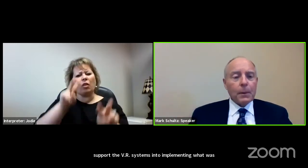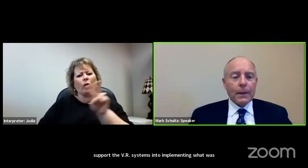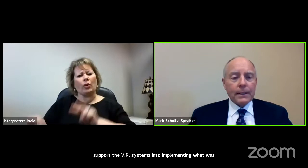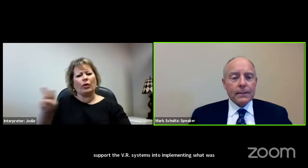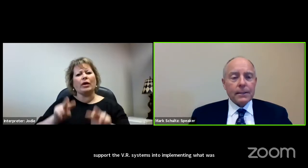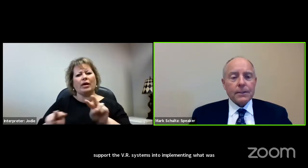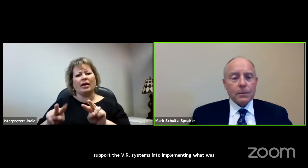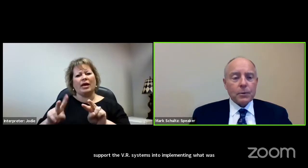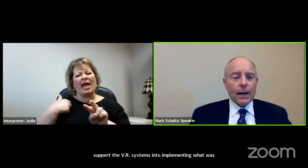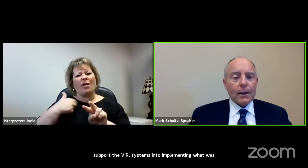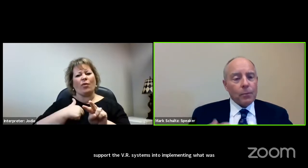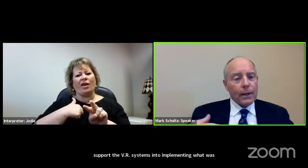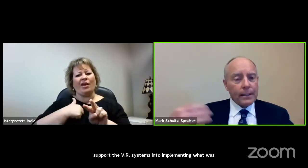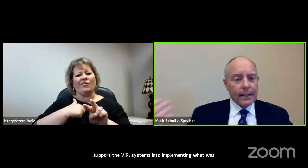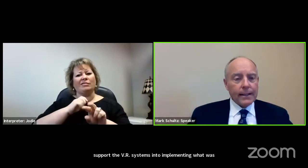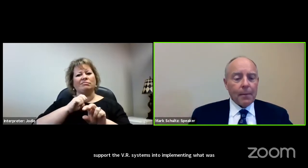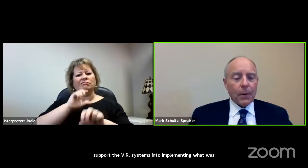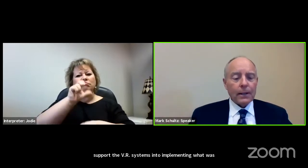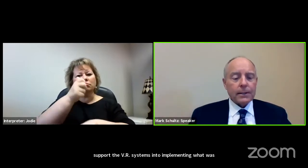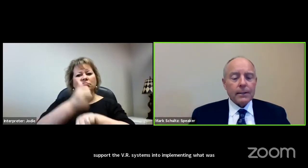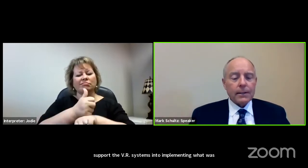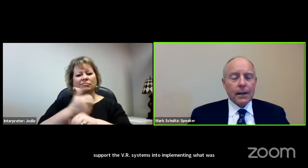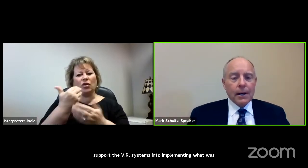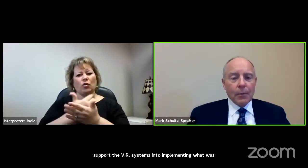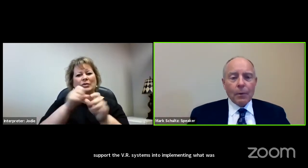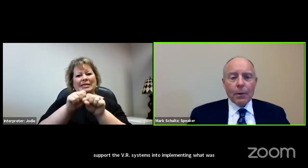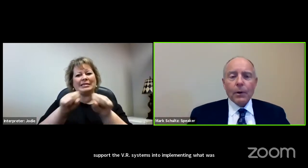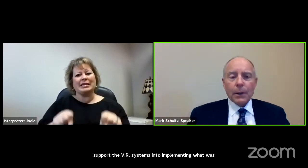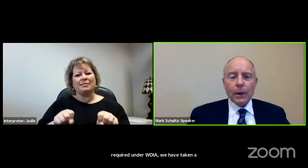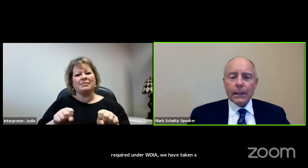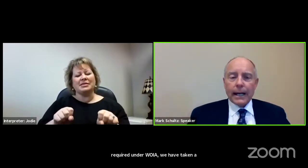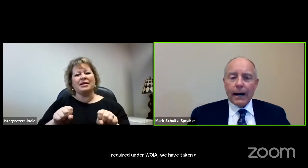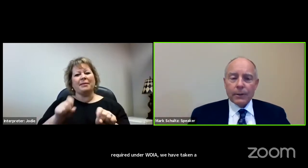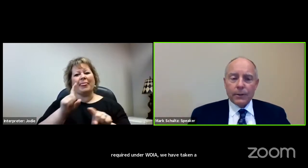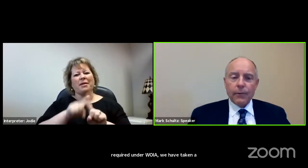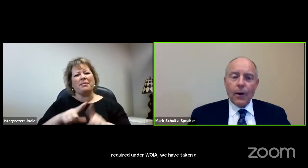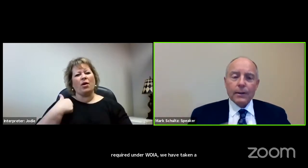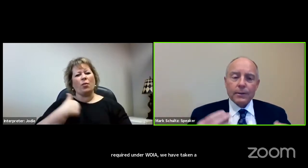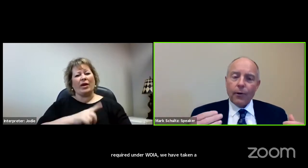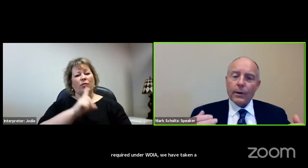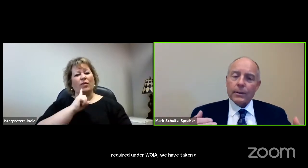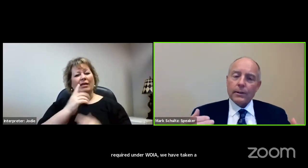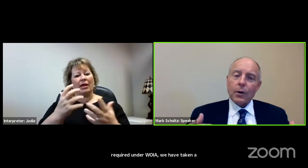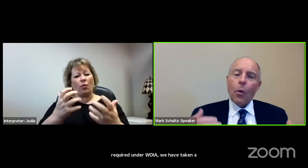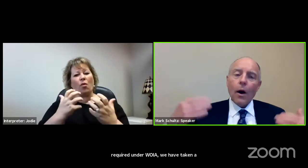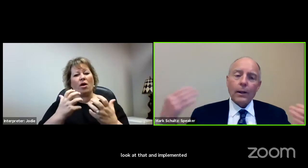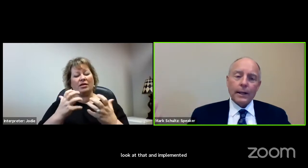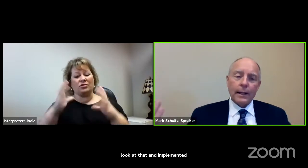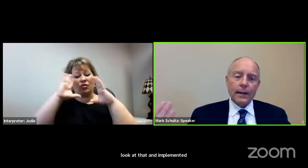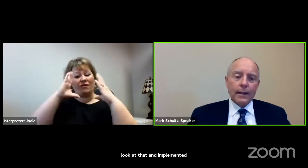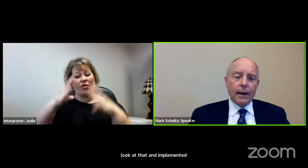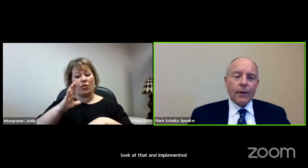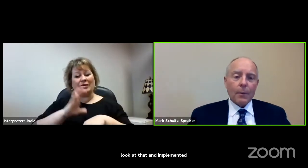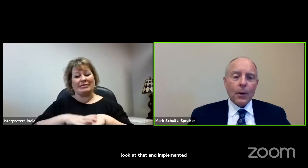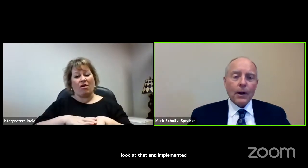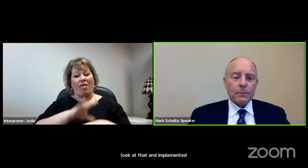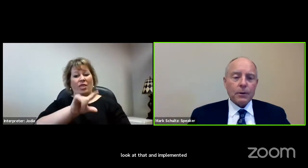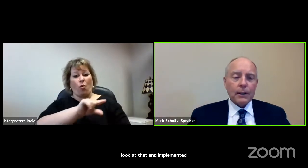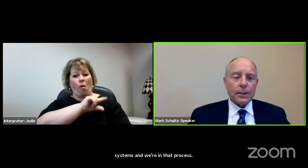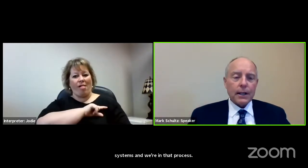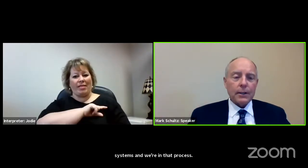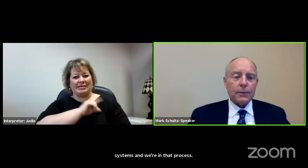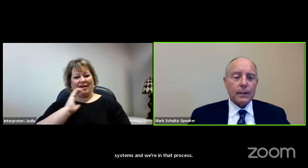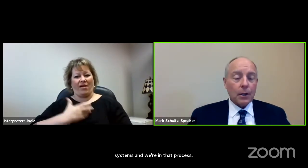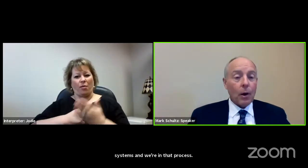we've implemented systems, right? And we're in that process. What we really want to now do is focus on the quality of our